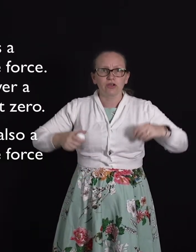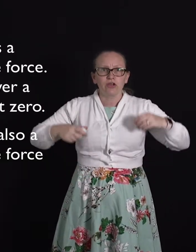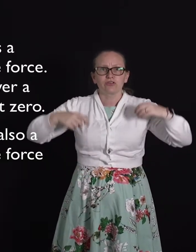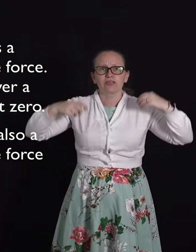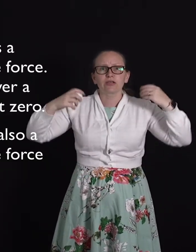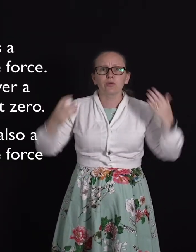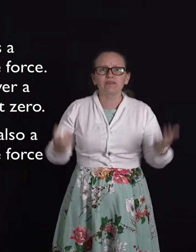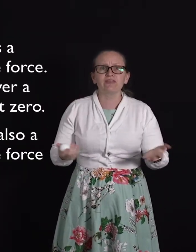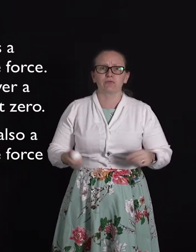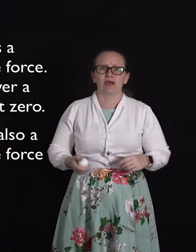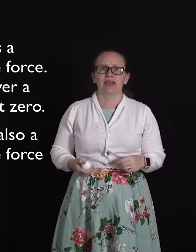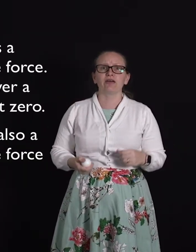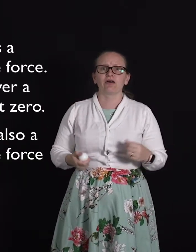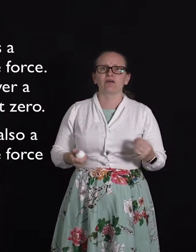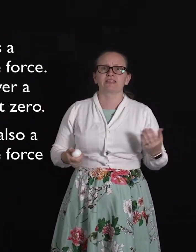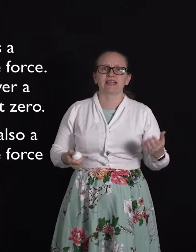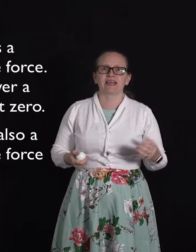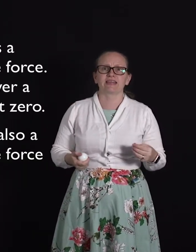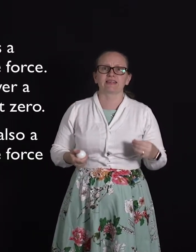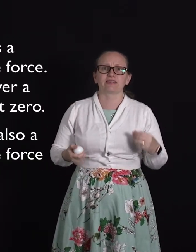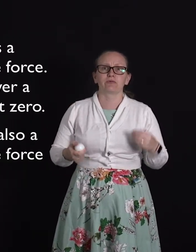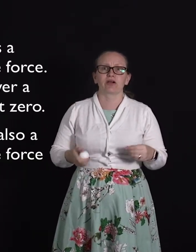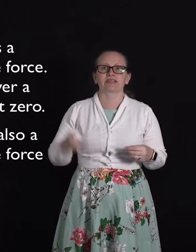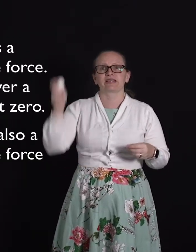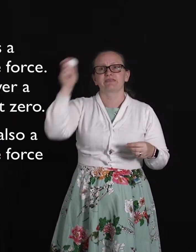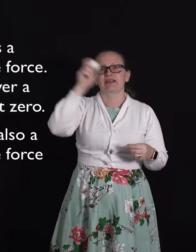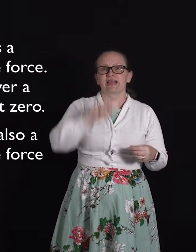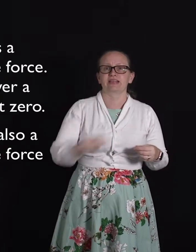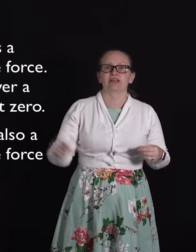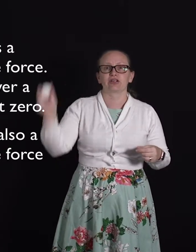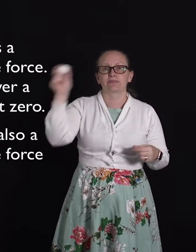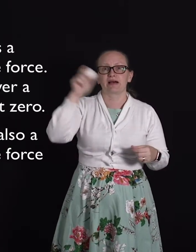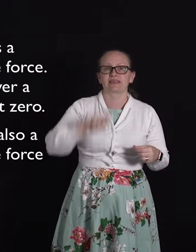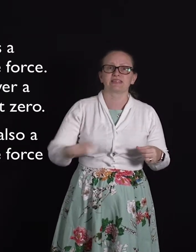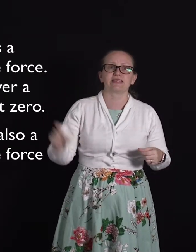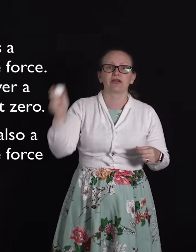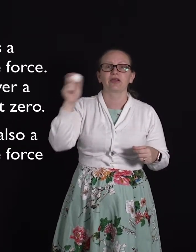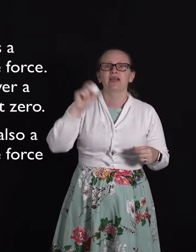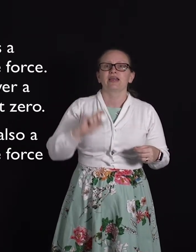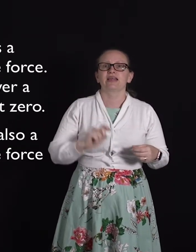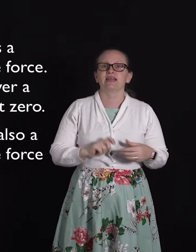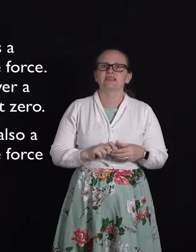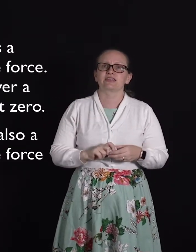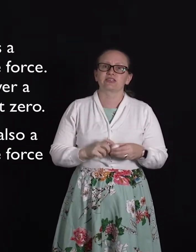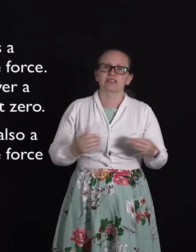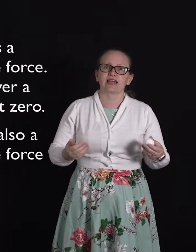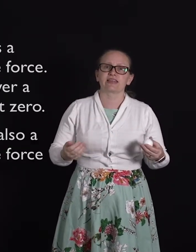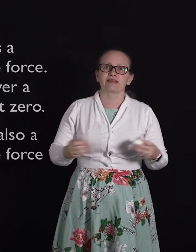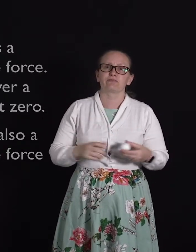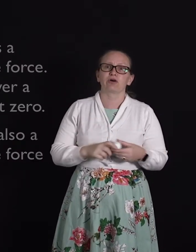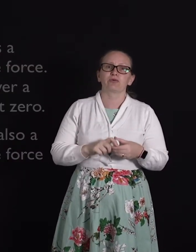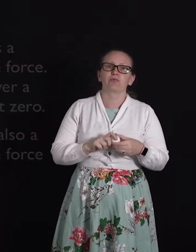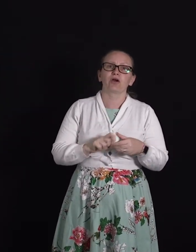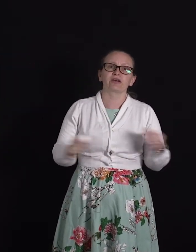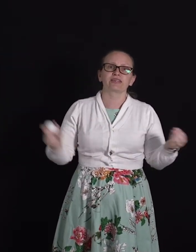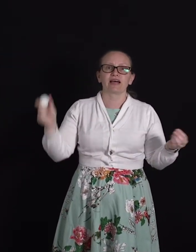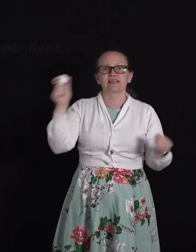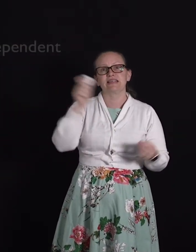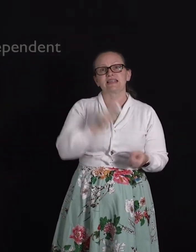So an equivalent way of saying that the work done around any closed path is zero is to say that while the work done is